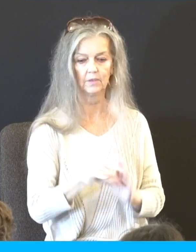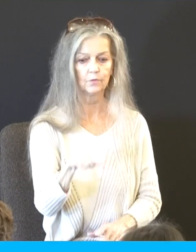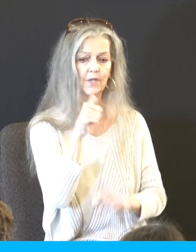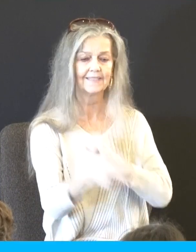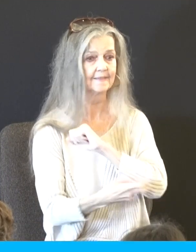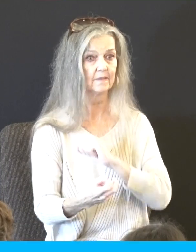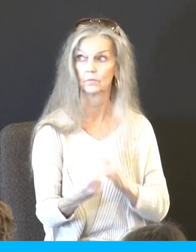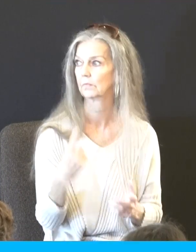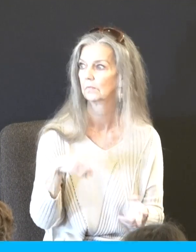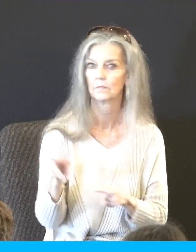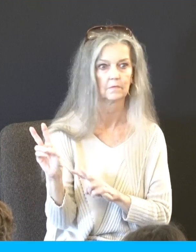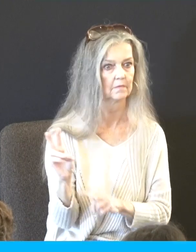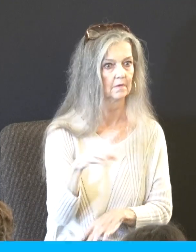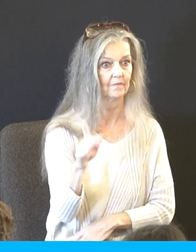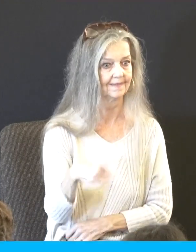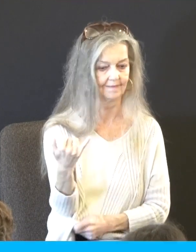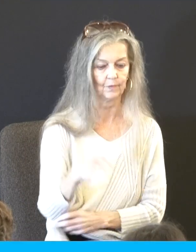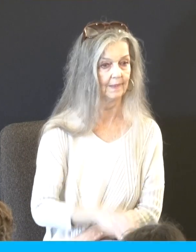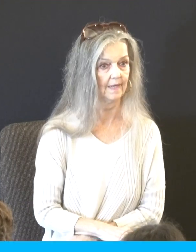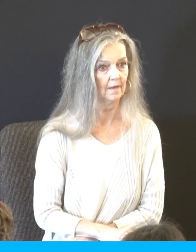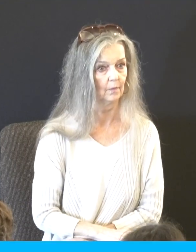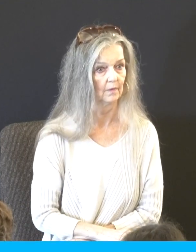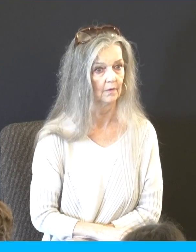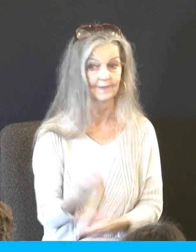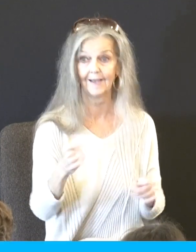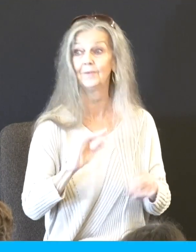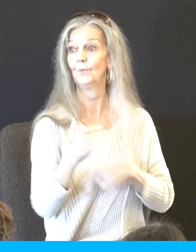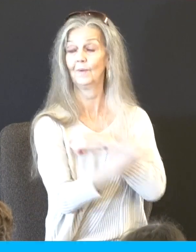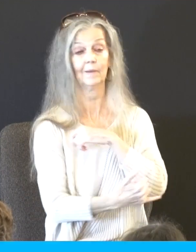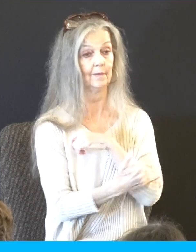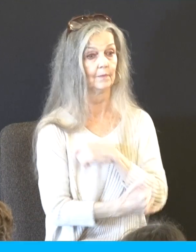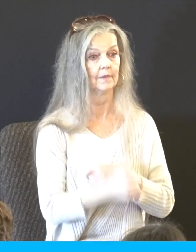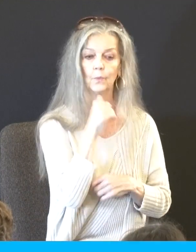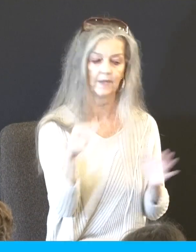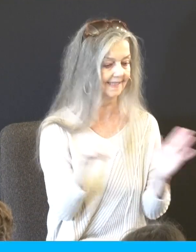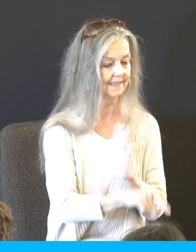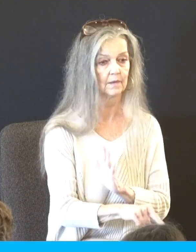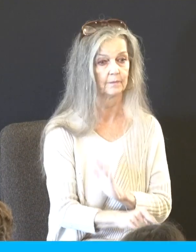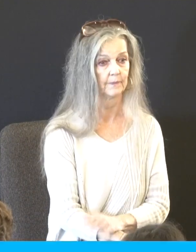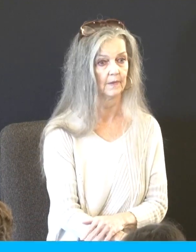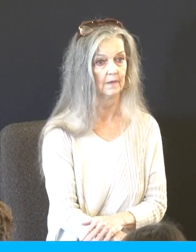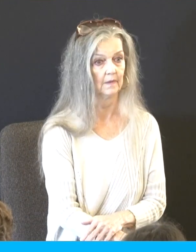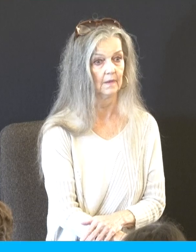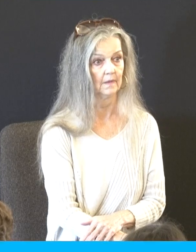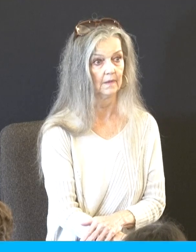well, if you can get away with it. What's that doing to our country? You shall not murder. Well, if you hire the right team, maybe you get away with it.